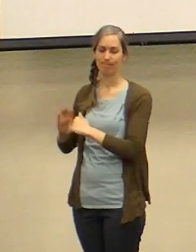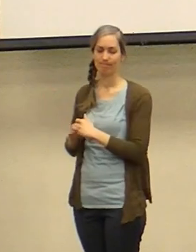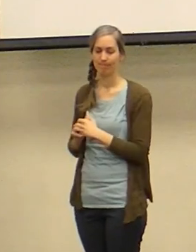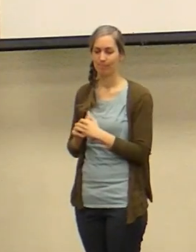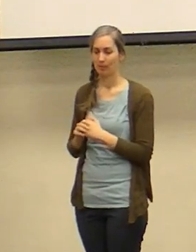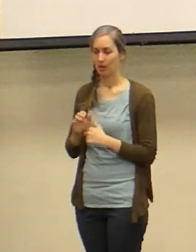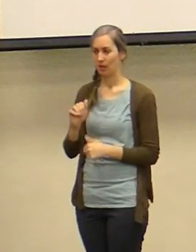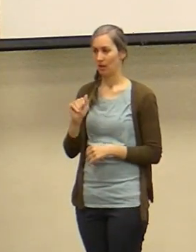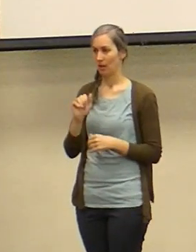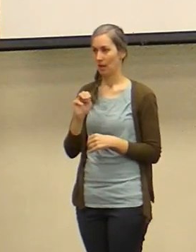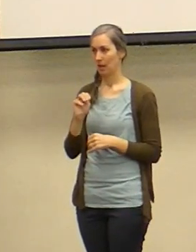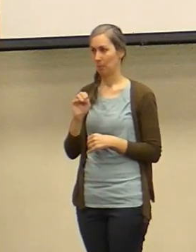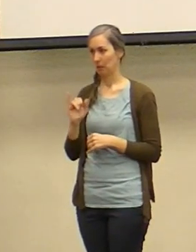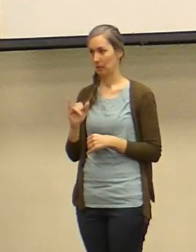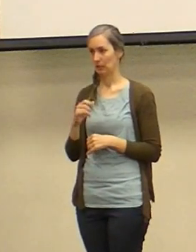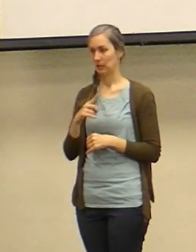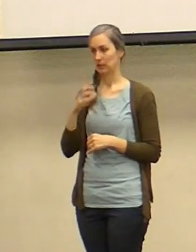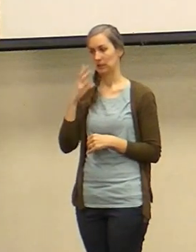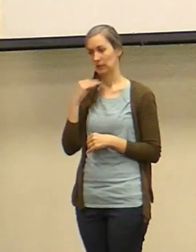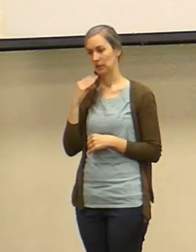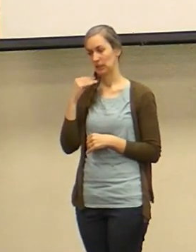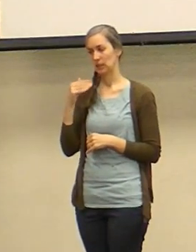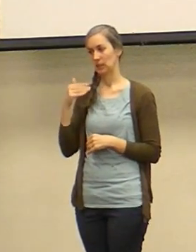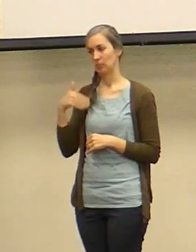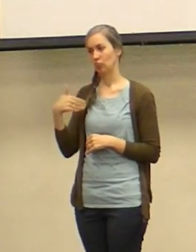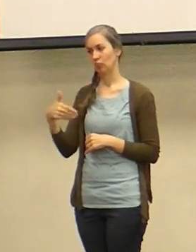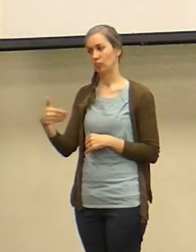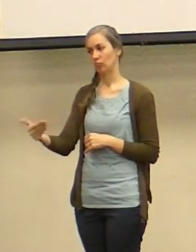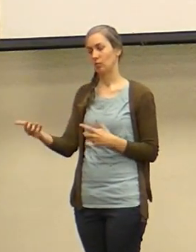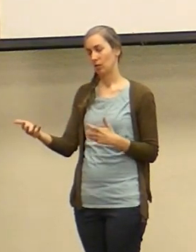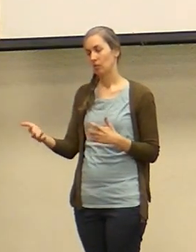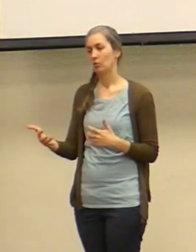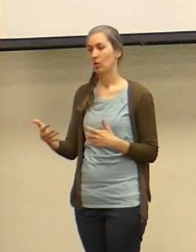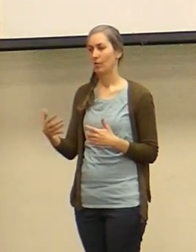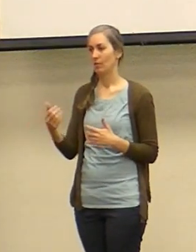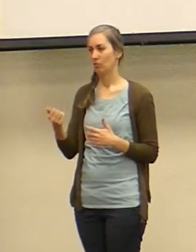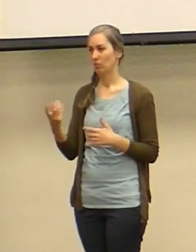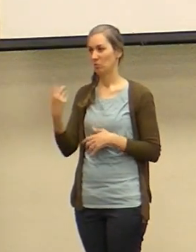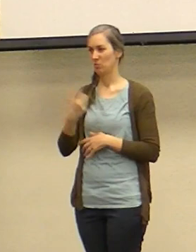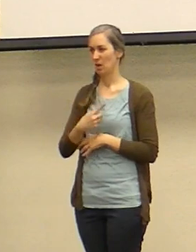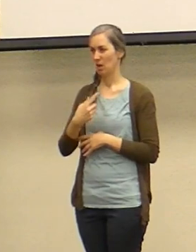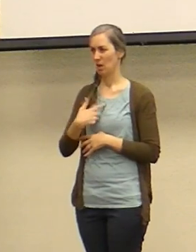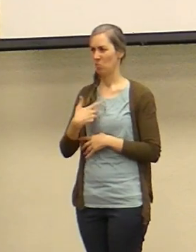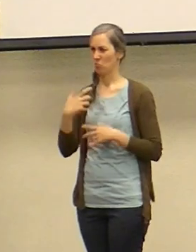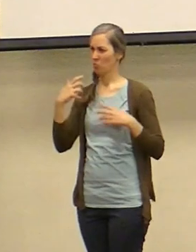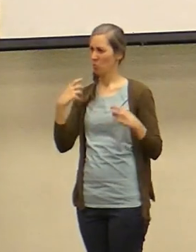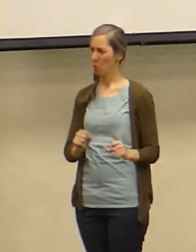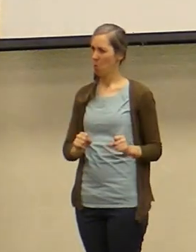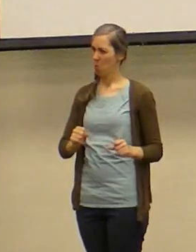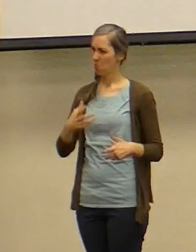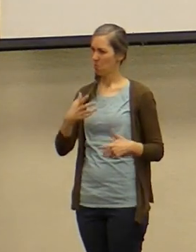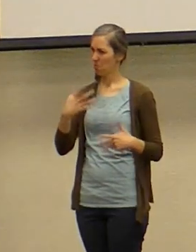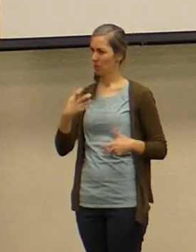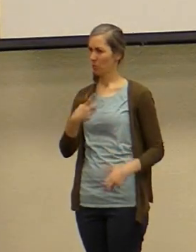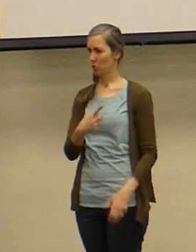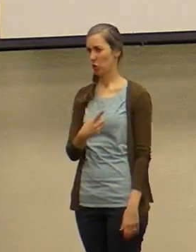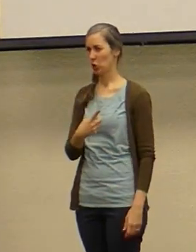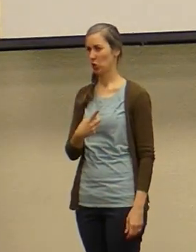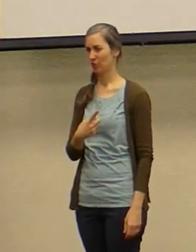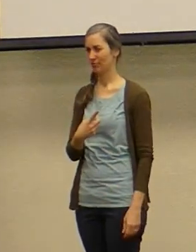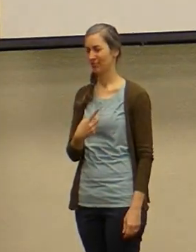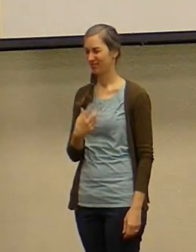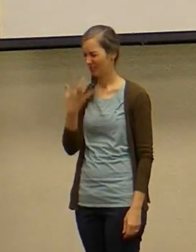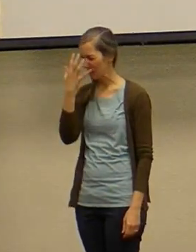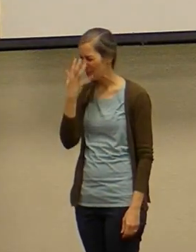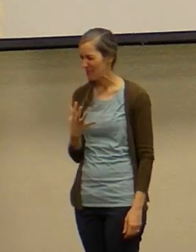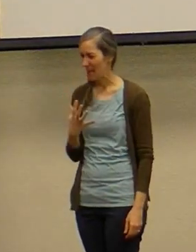and Amy takes the brunt of that sometimes and for a couple of days I walled her out I was cold I was angry I was sad